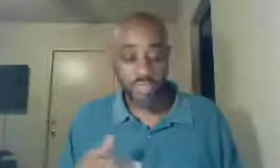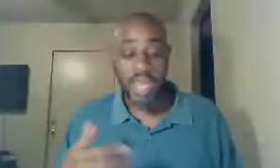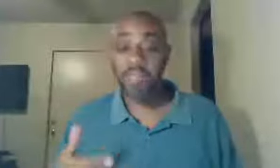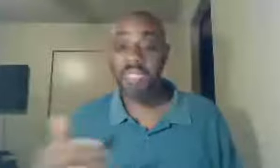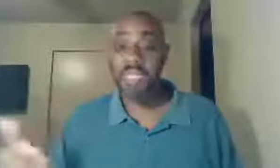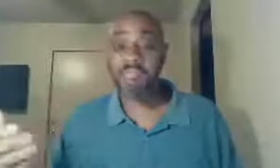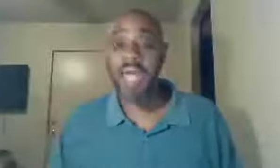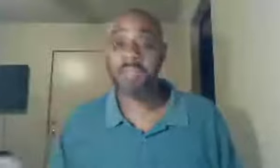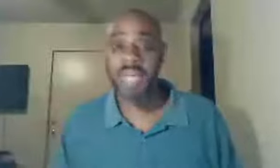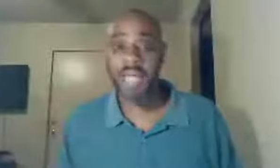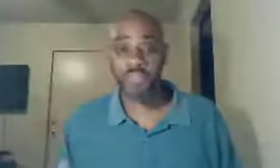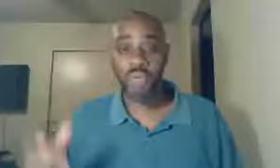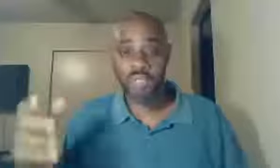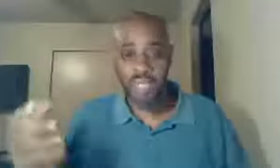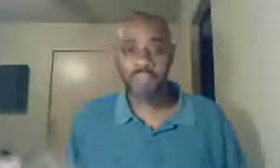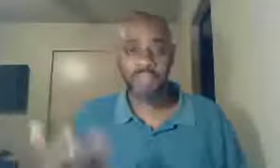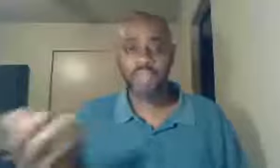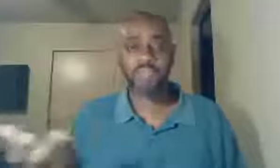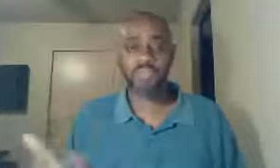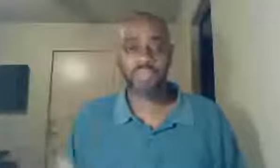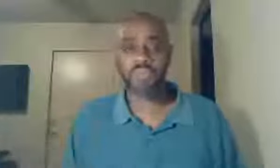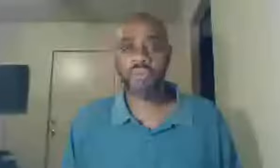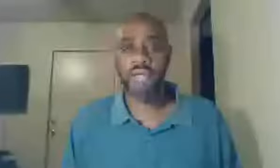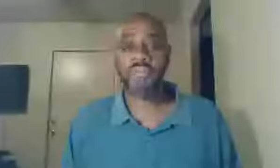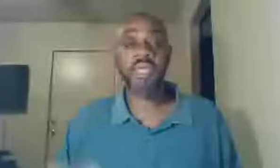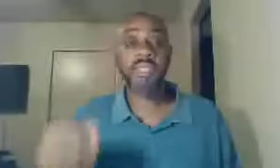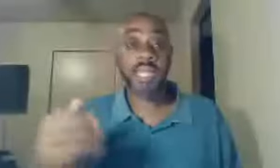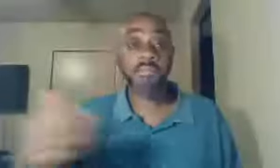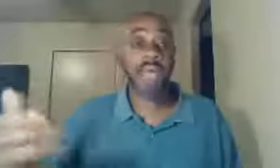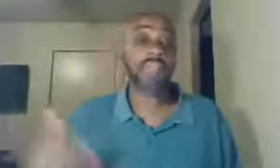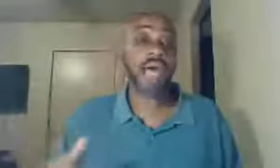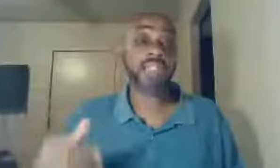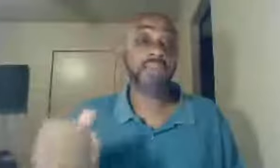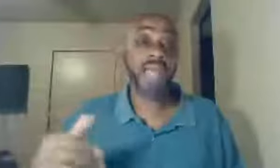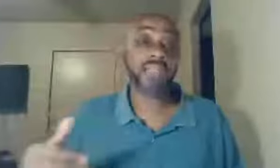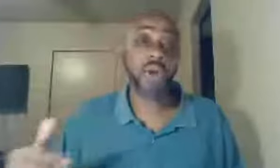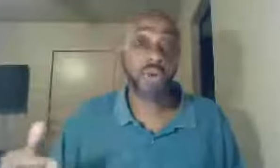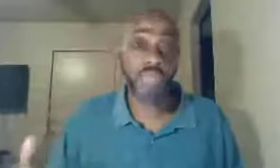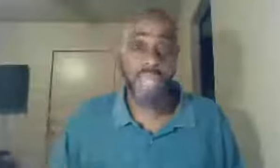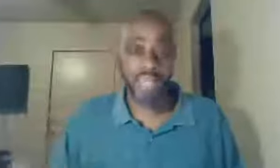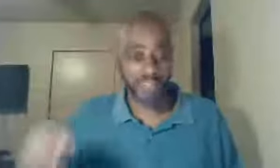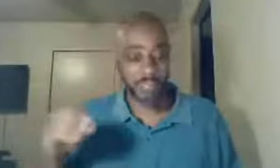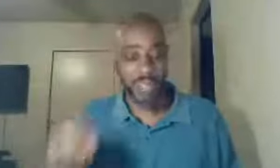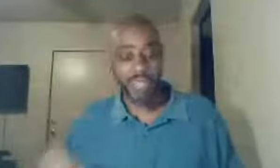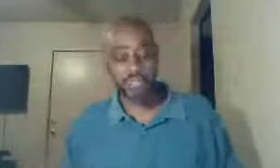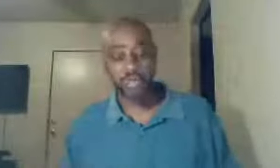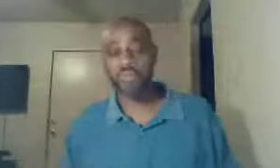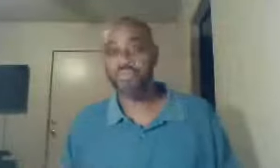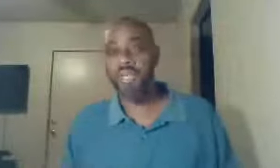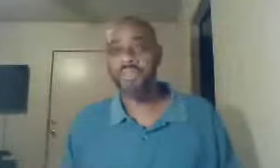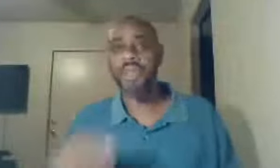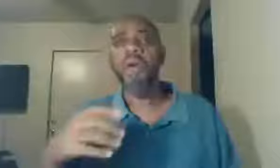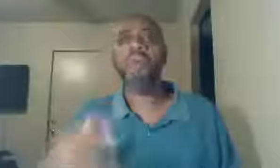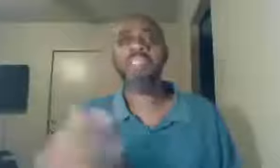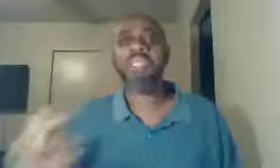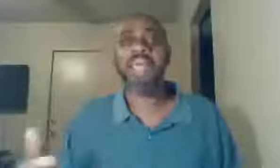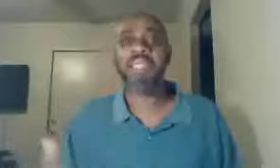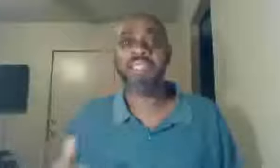even how many he baptized, who had come to faith in Jesus Christ, that he baptized by his own hands, and by his own strength, what's the likelihood